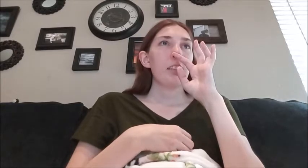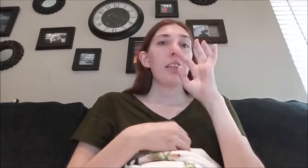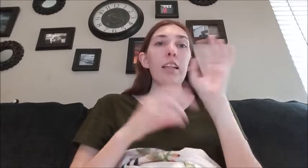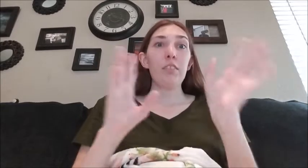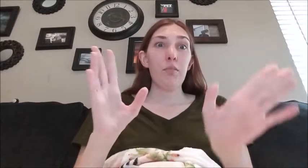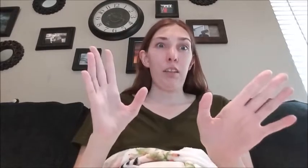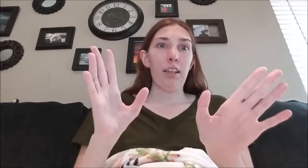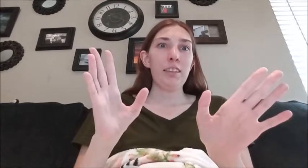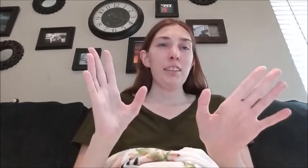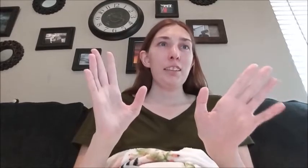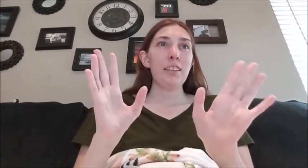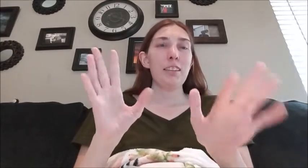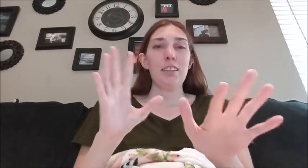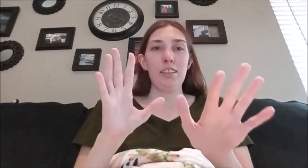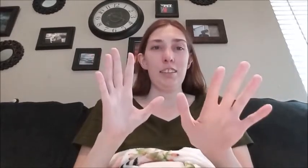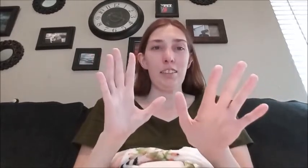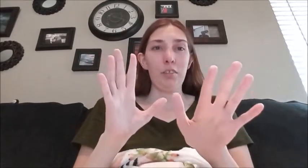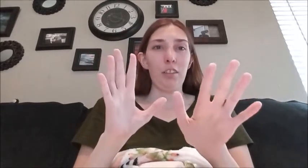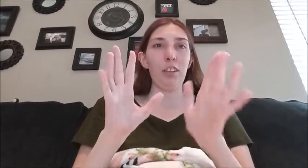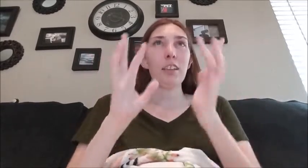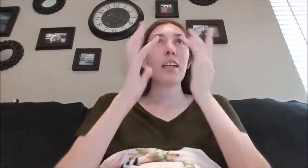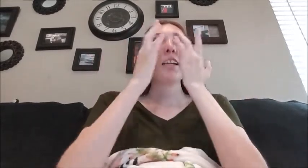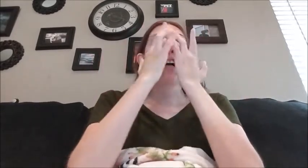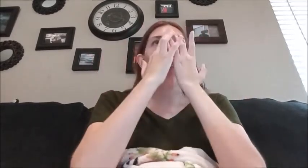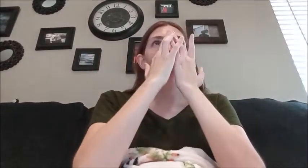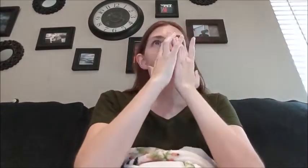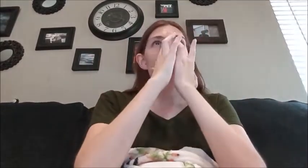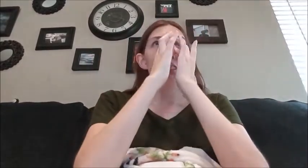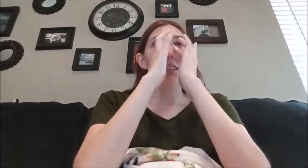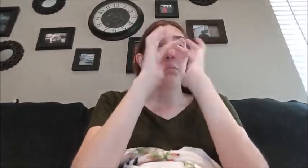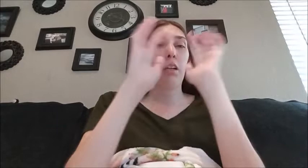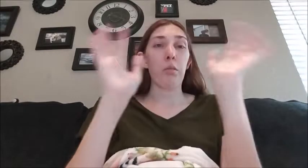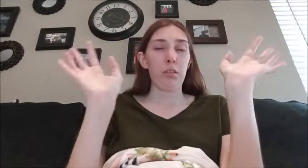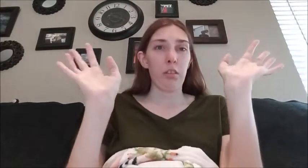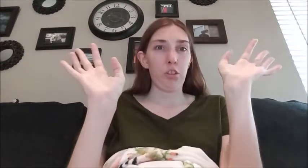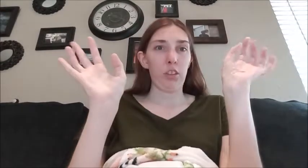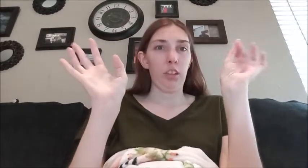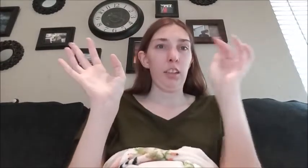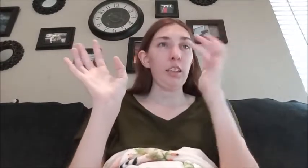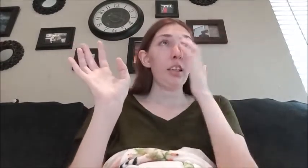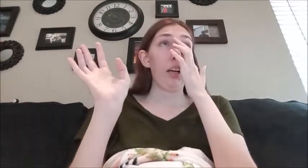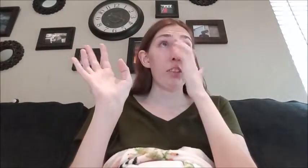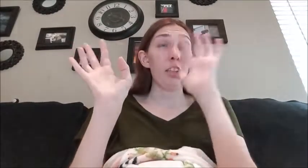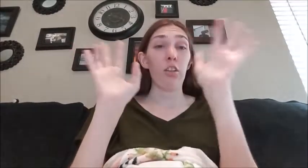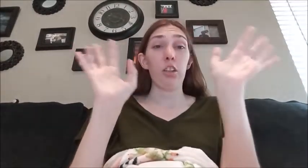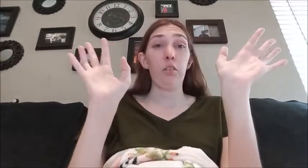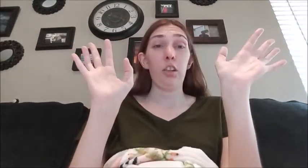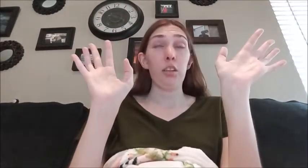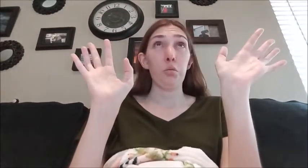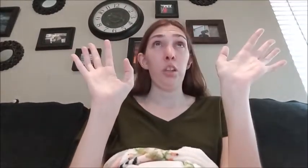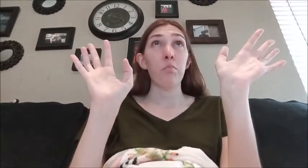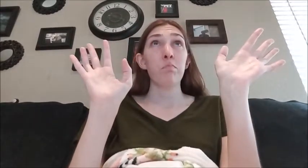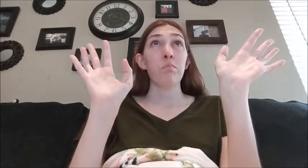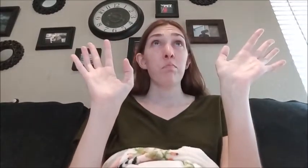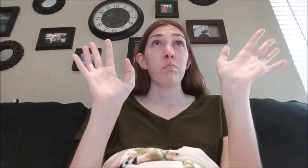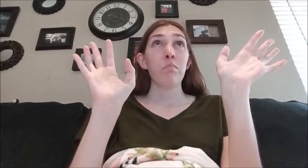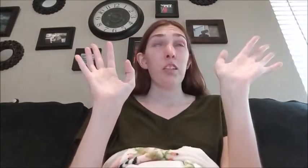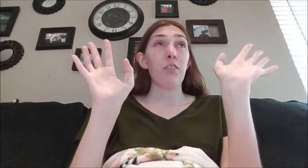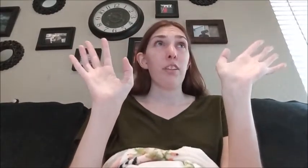thankfully I'm fine don't get me wrong I'm fine and I promise I'm not trying to cry I've just had a lot going on as well different